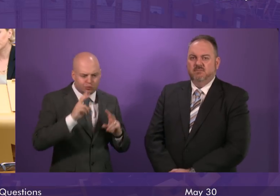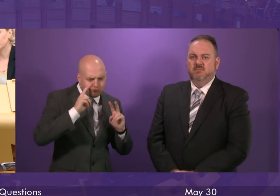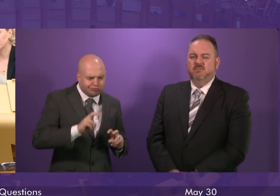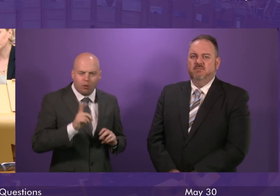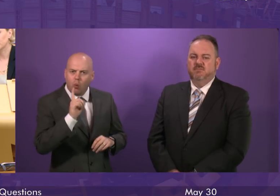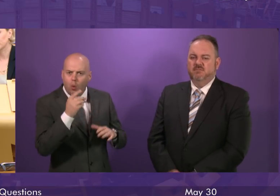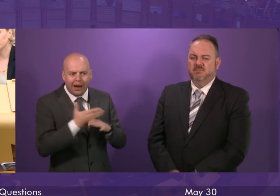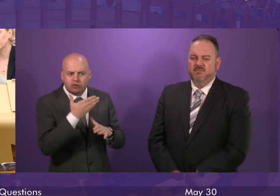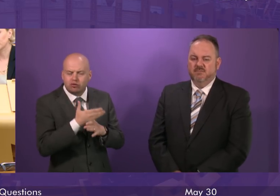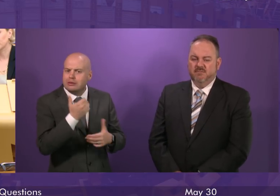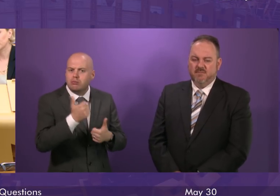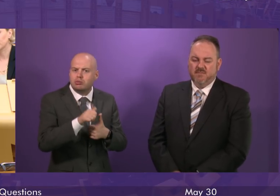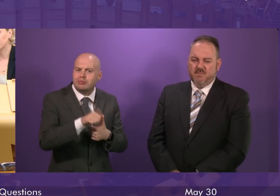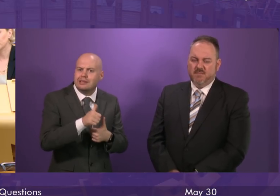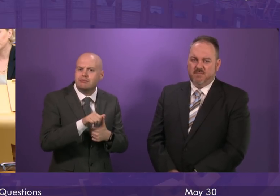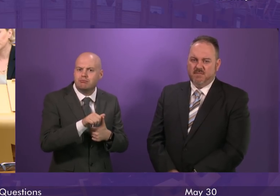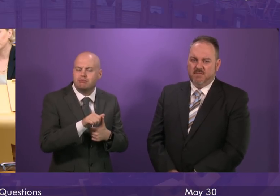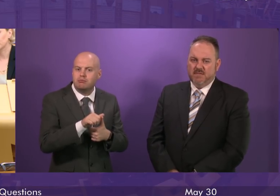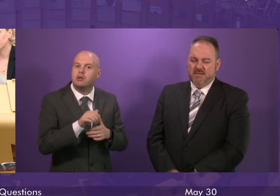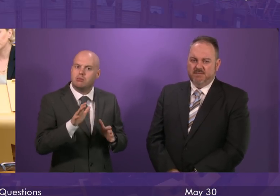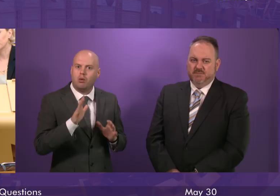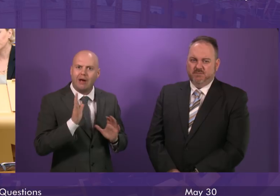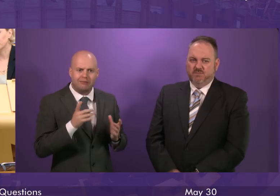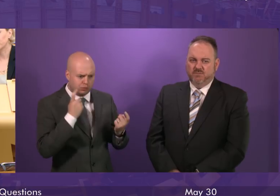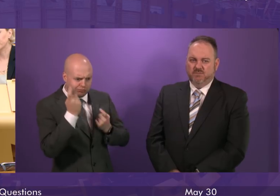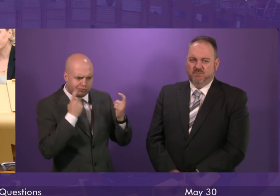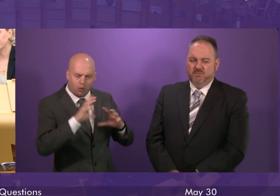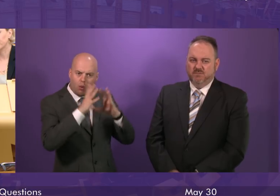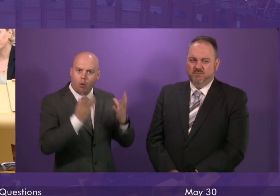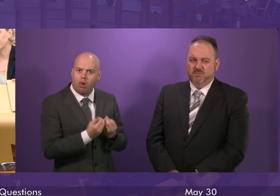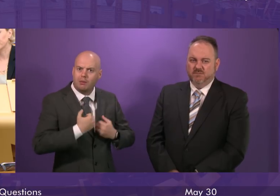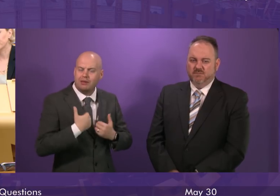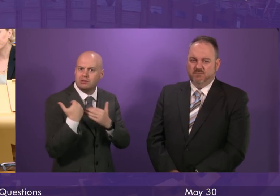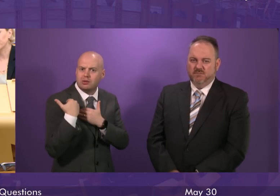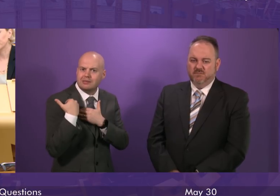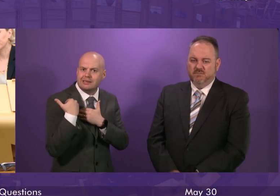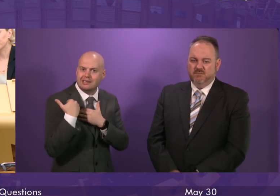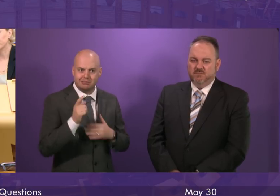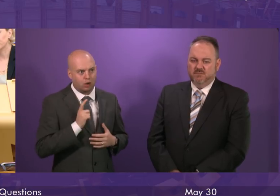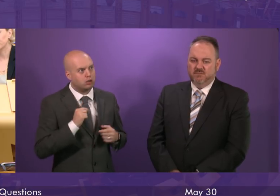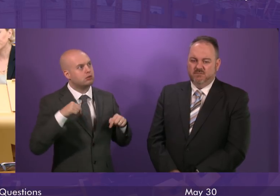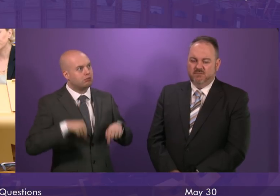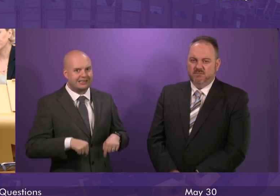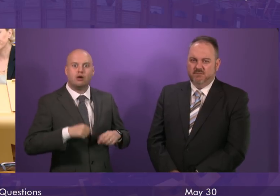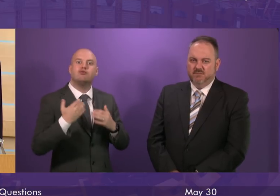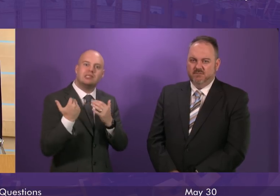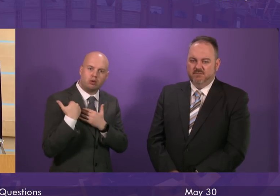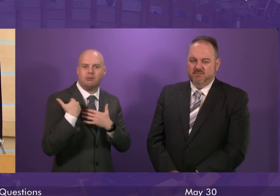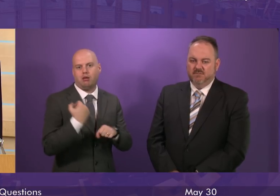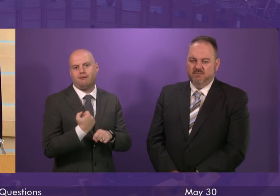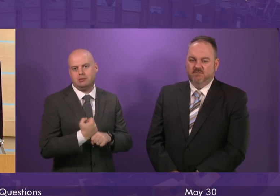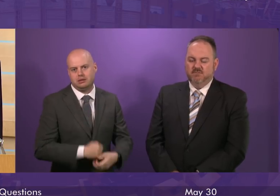in situations like this. But we will do that taking account of all of our responsibilities because that's what responsible government has to do.